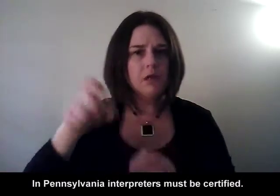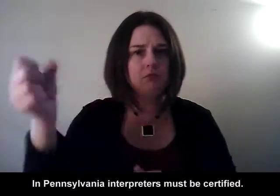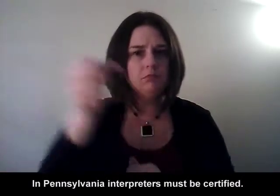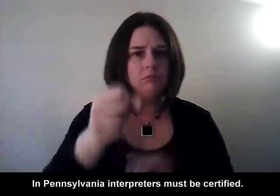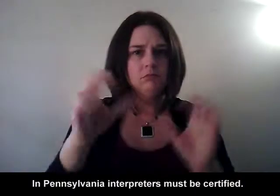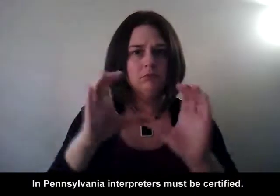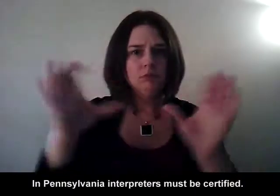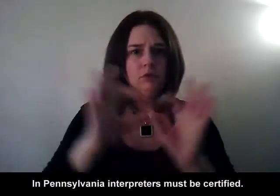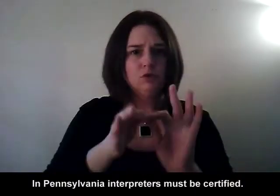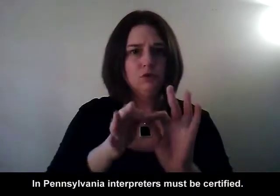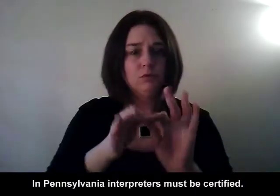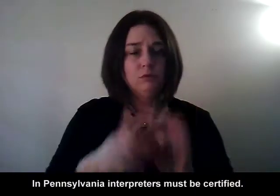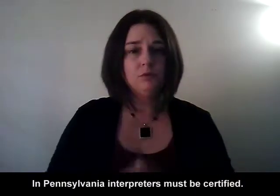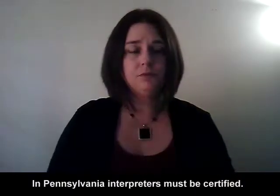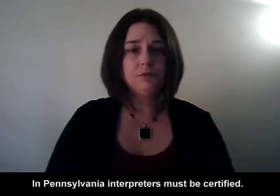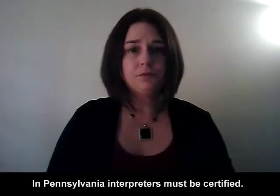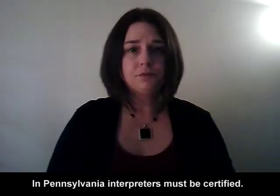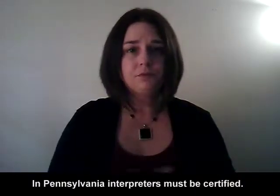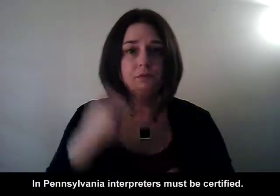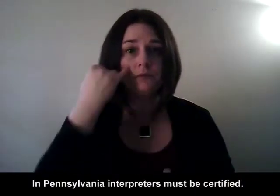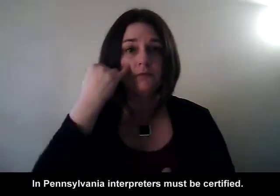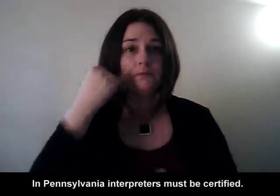In Pennsylvania, interpreters must be certified.